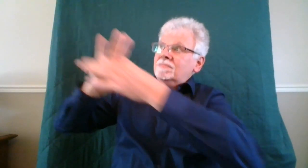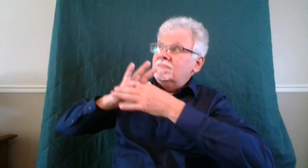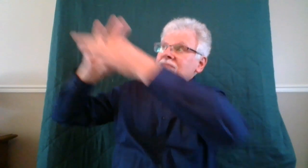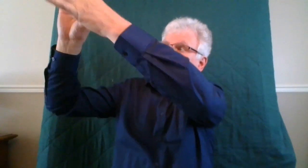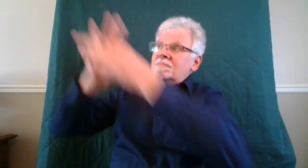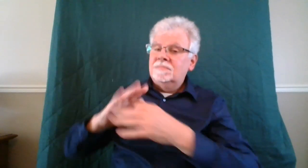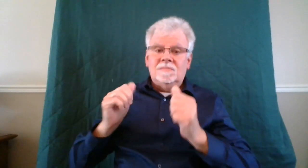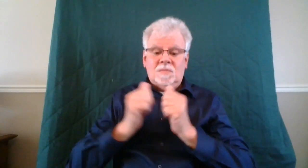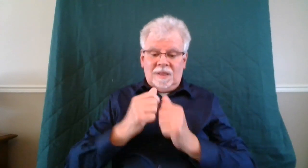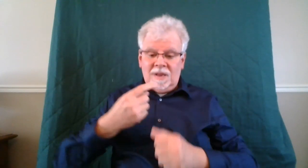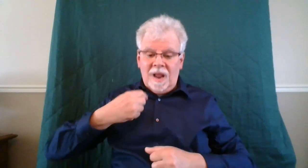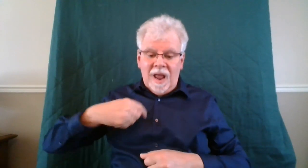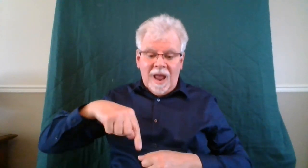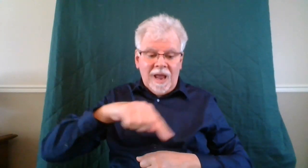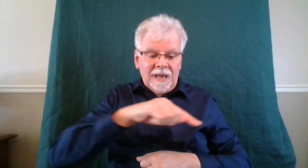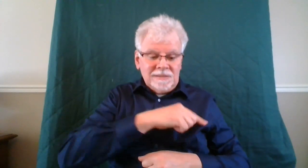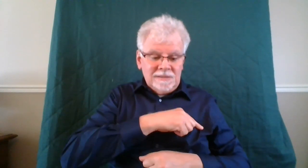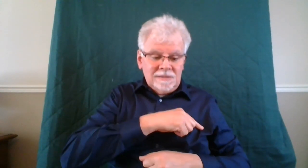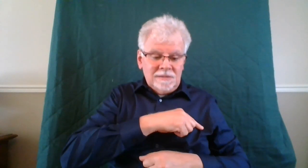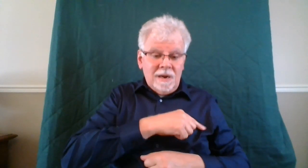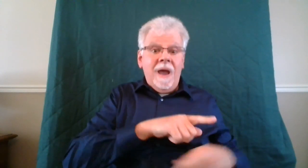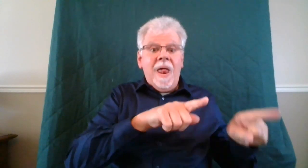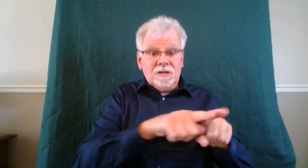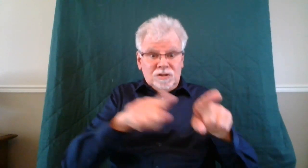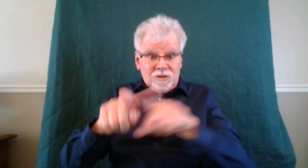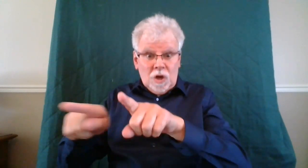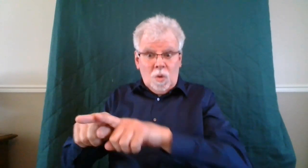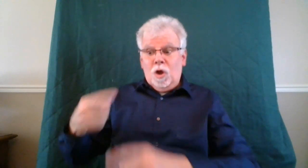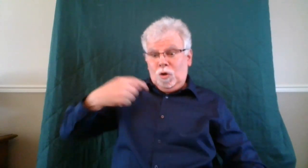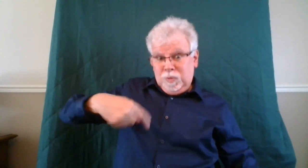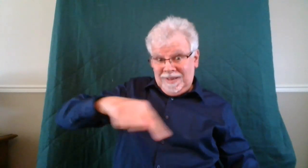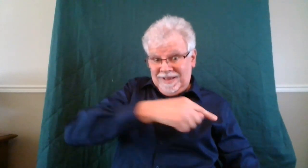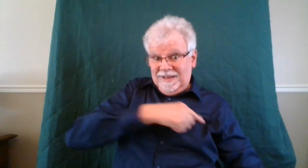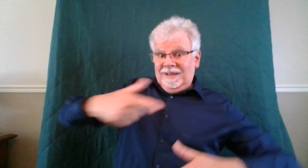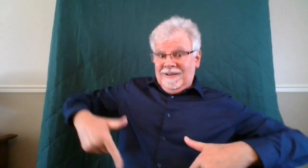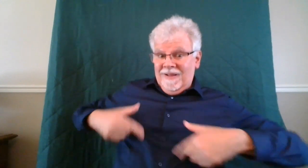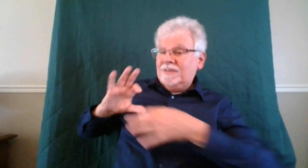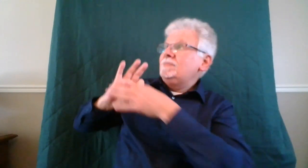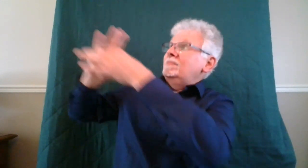and He in God.